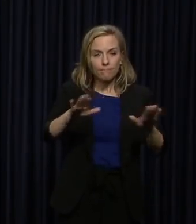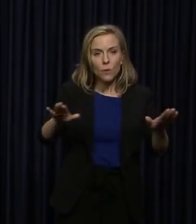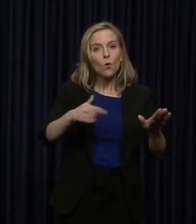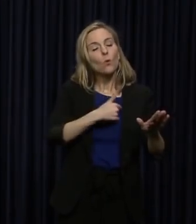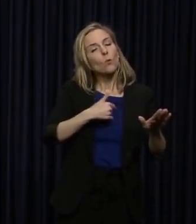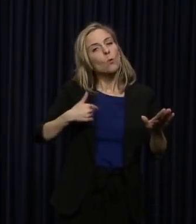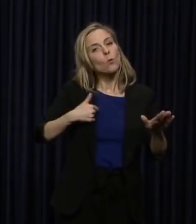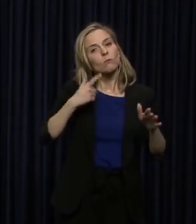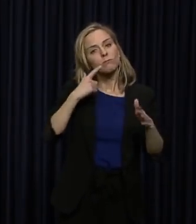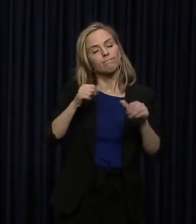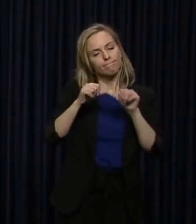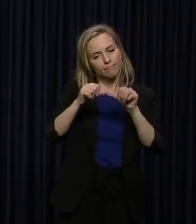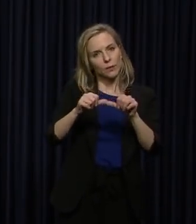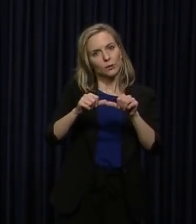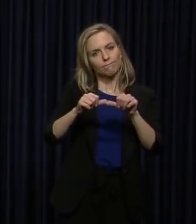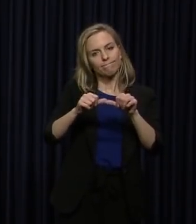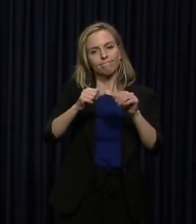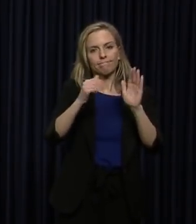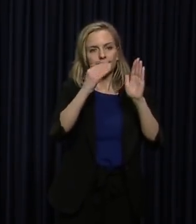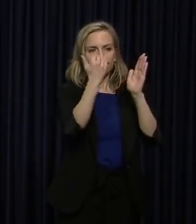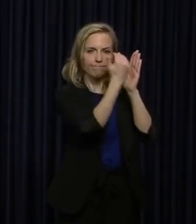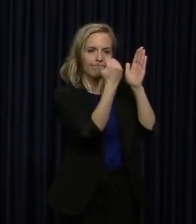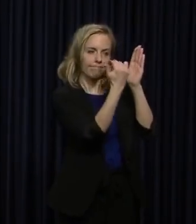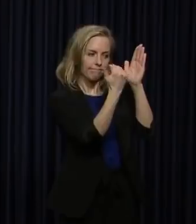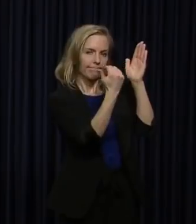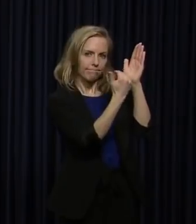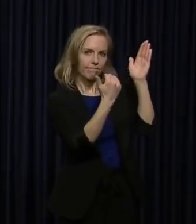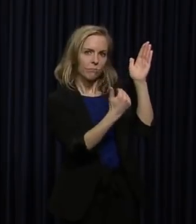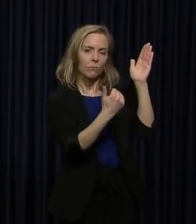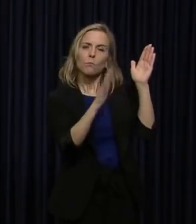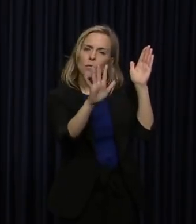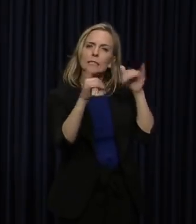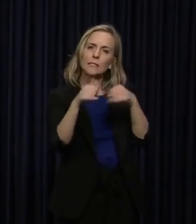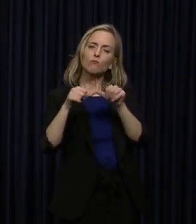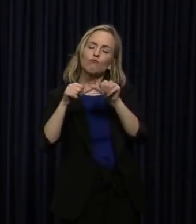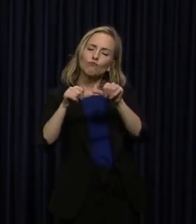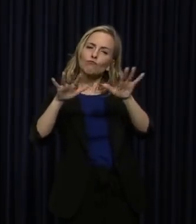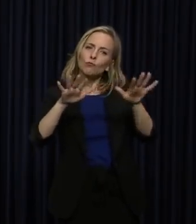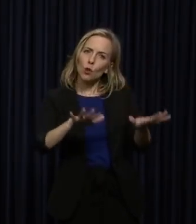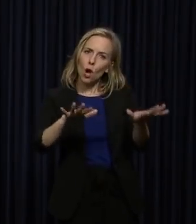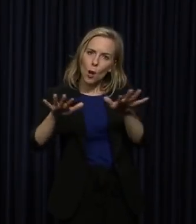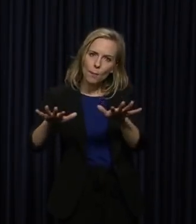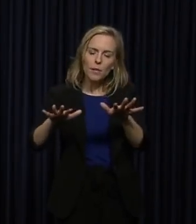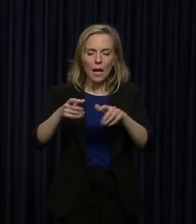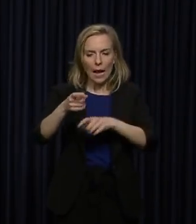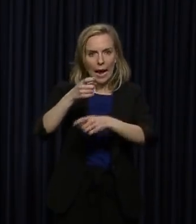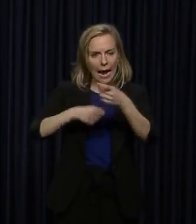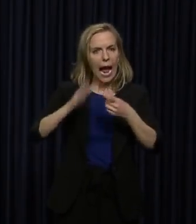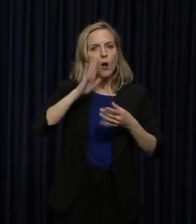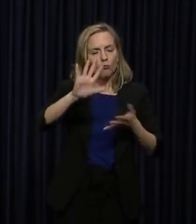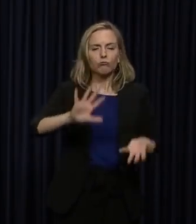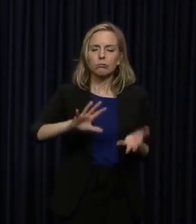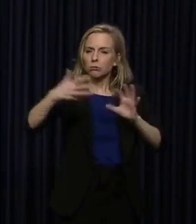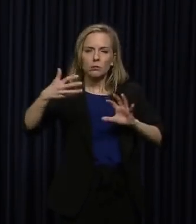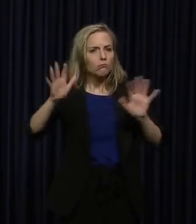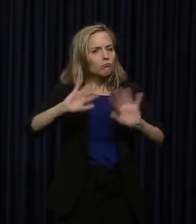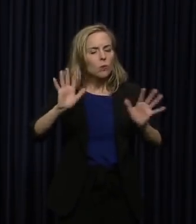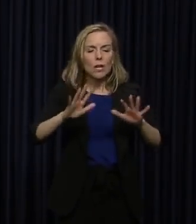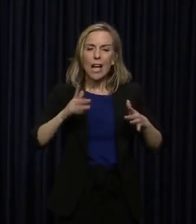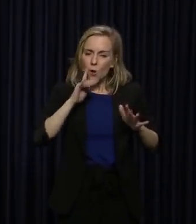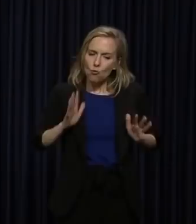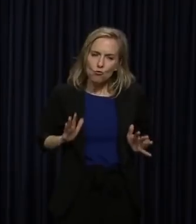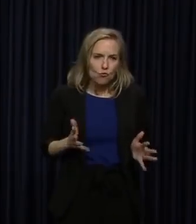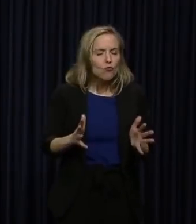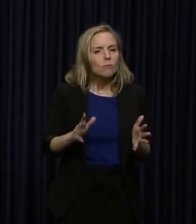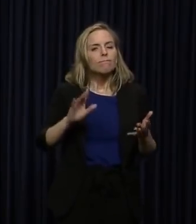we're going to continue to take these steps. What we need you to do is to remain calm and to handle this disruption and this anxiety